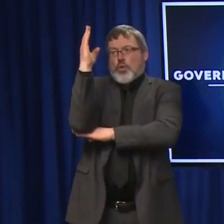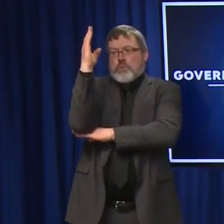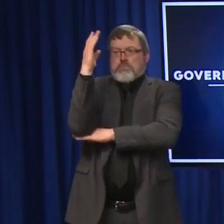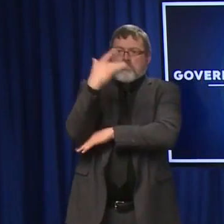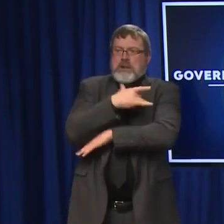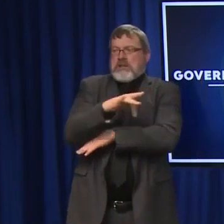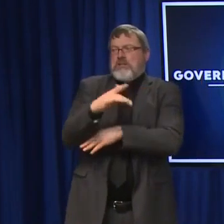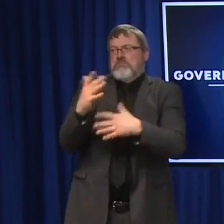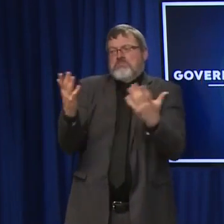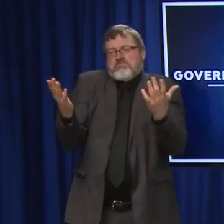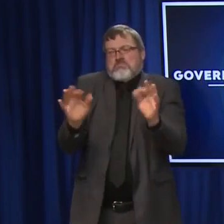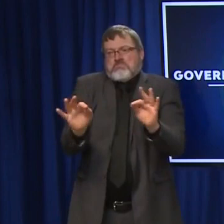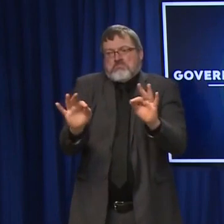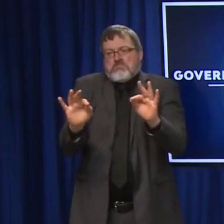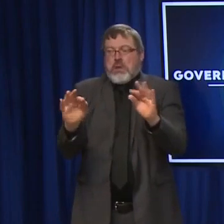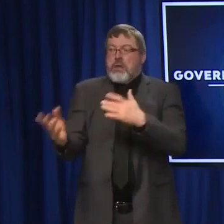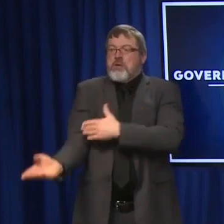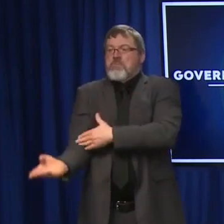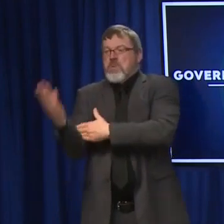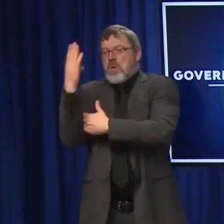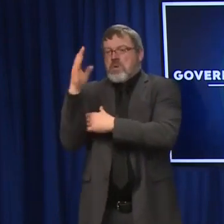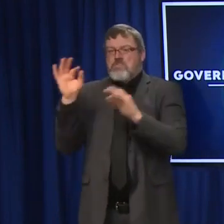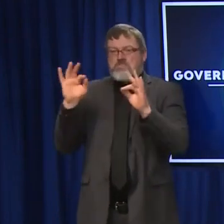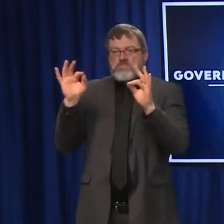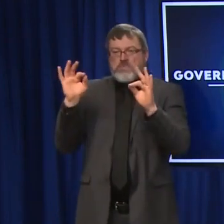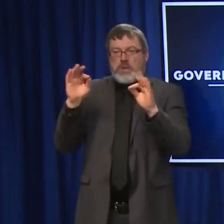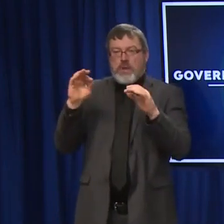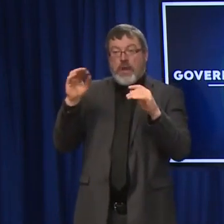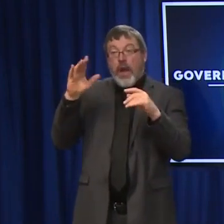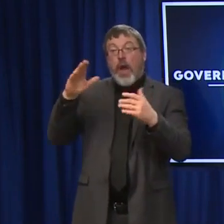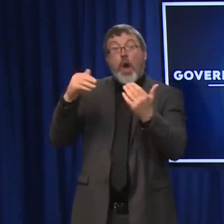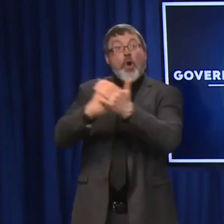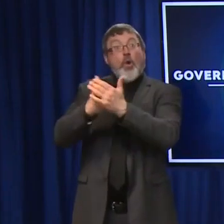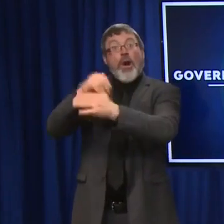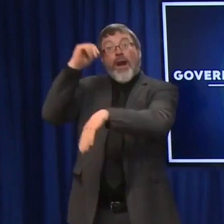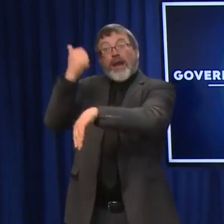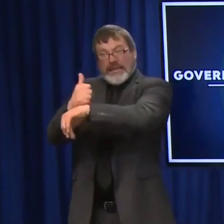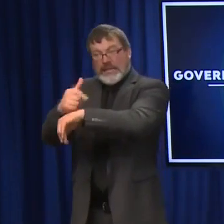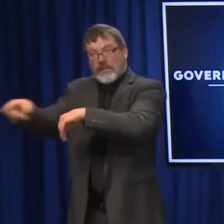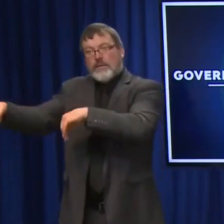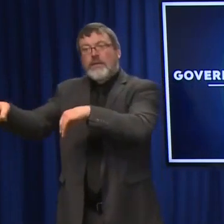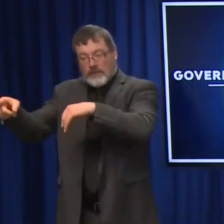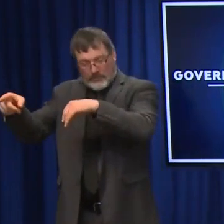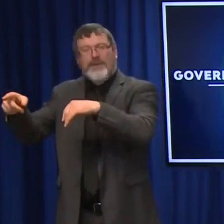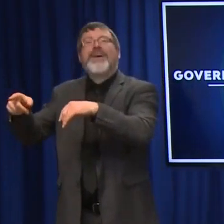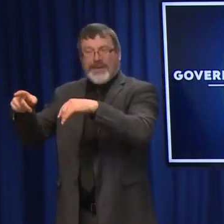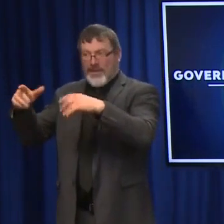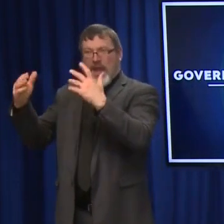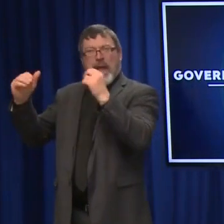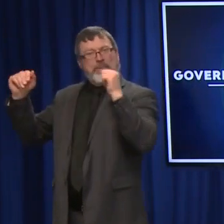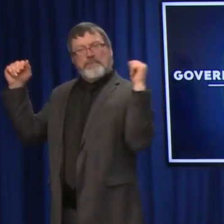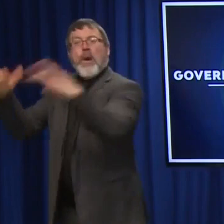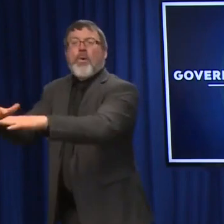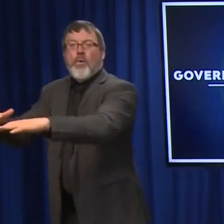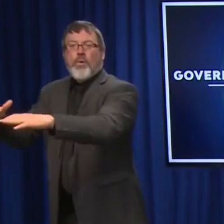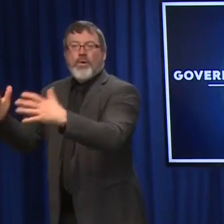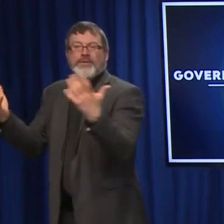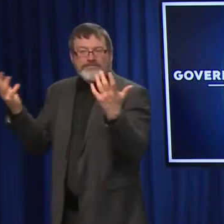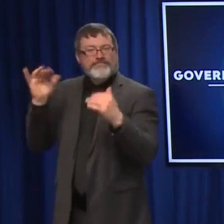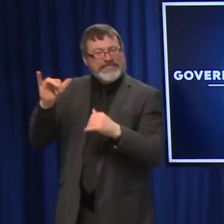folks. When some of the new fixed sites open up, I think there was a big rush to them. So we've looked at that about how to kind of